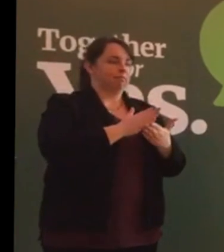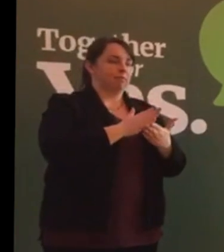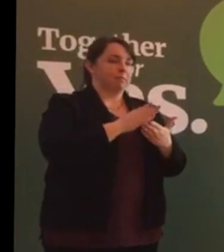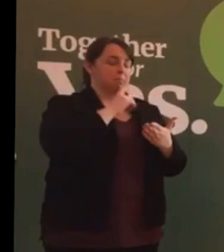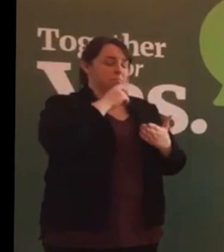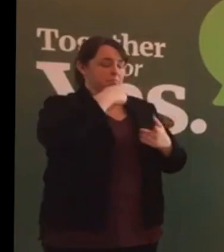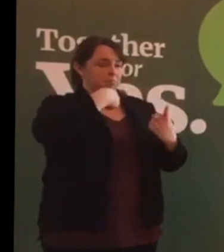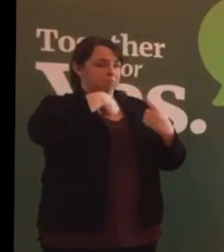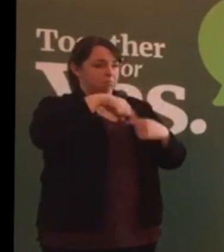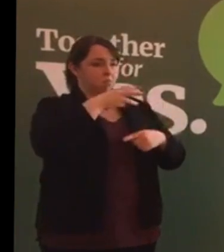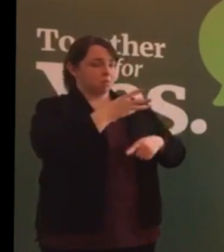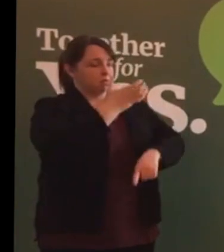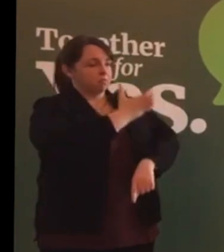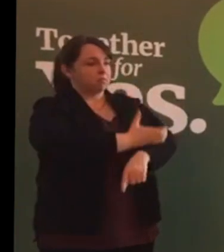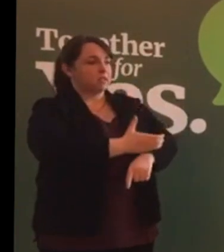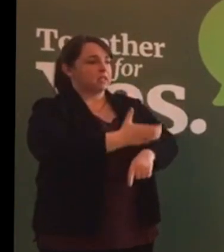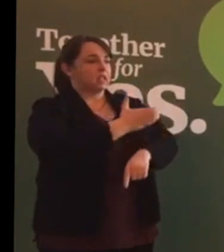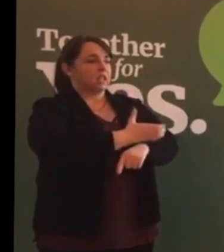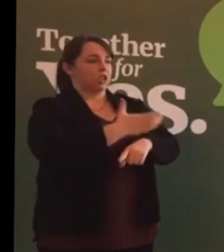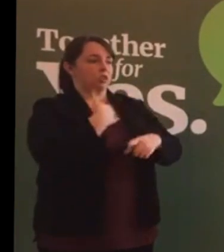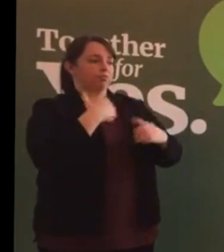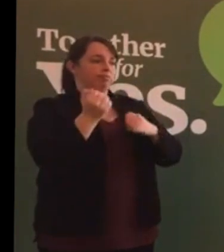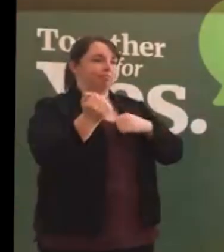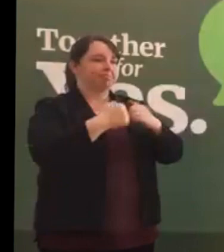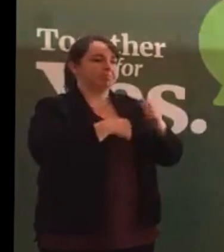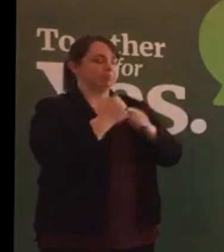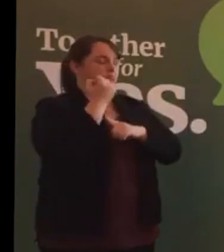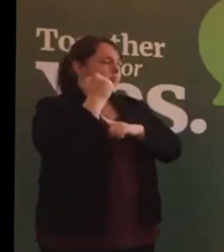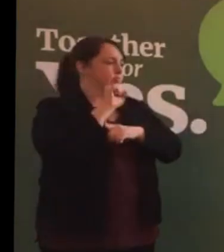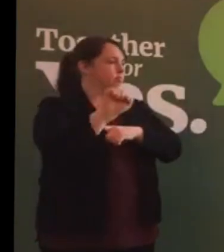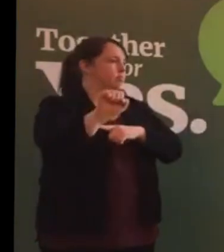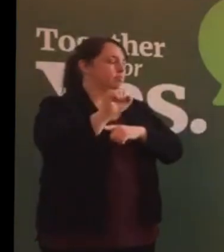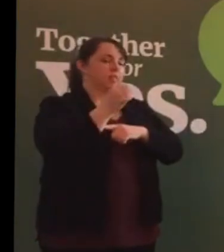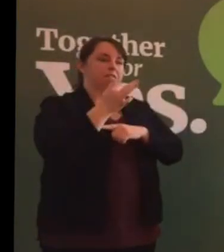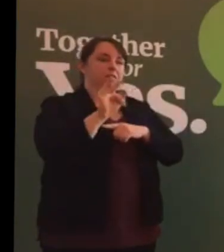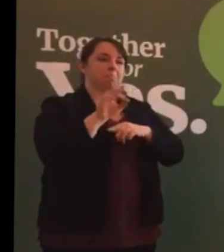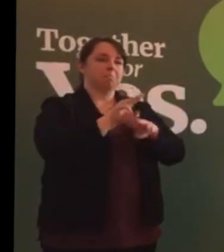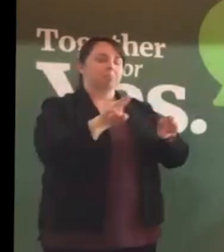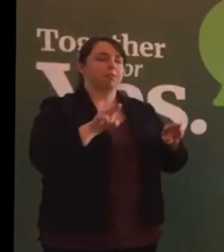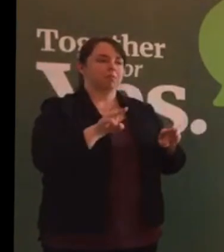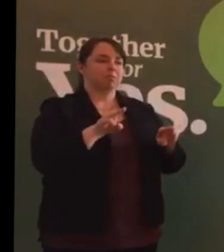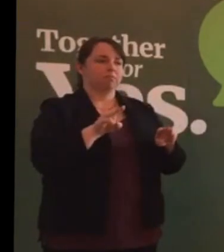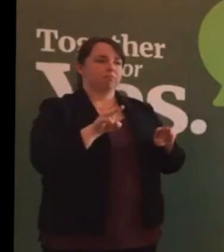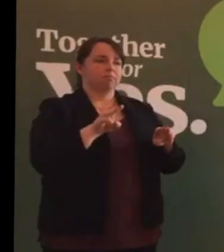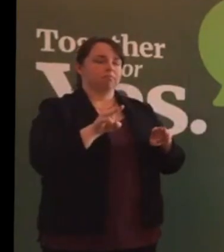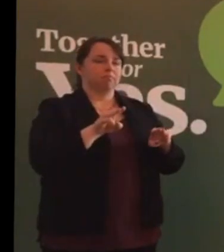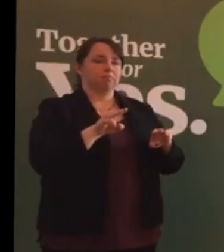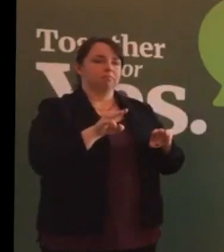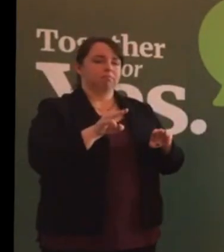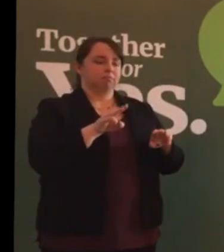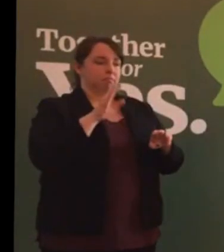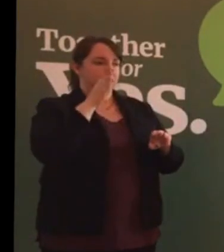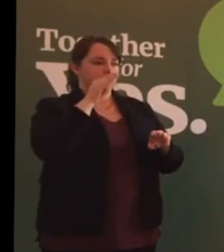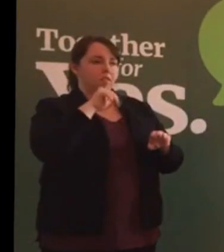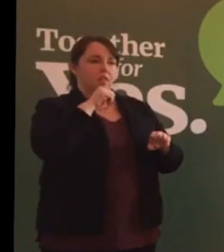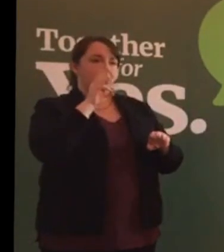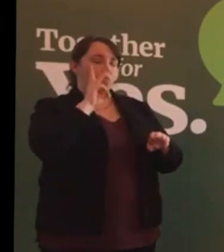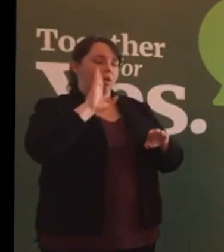continue turning our backs on people, depriving them of support?